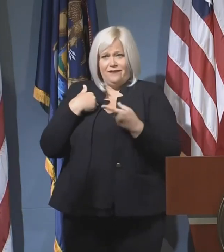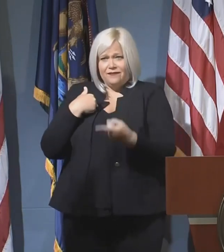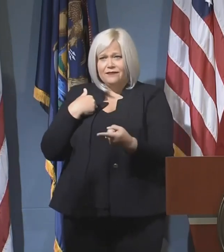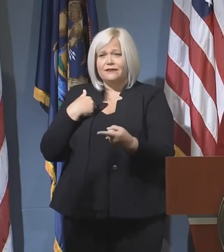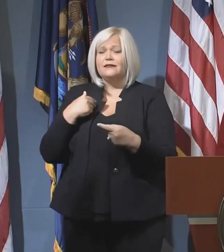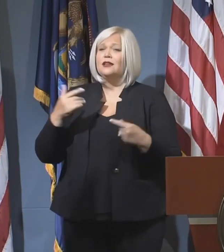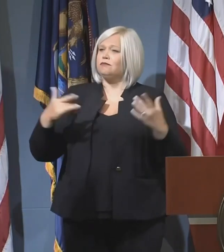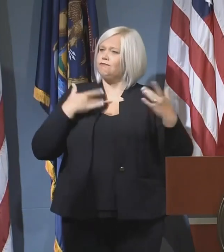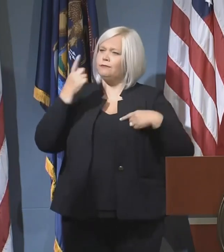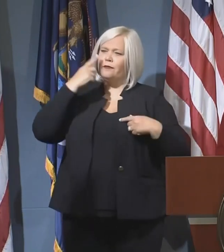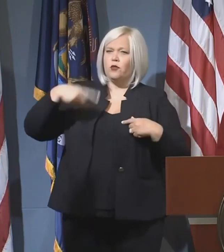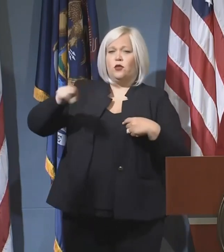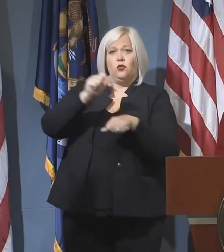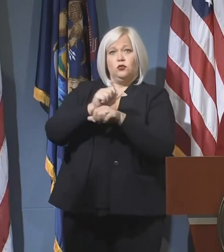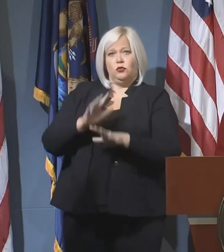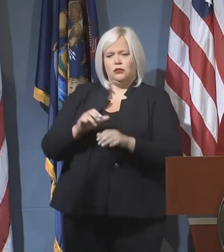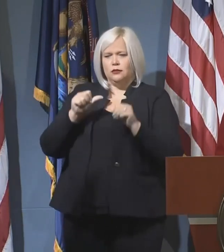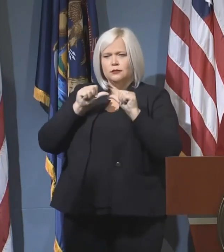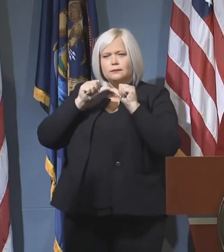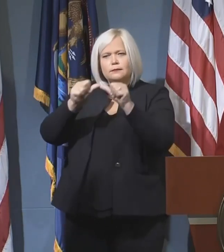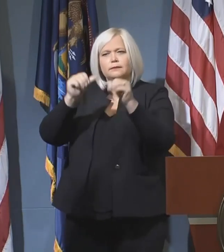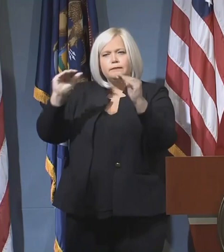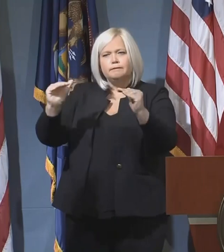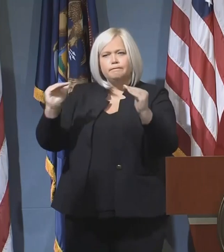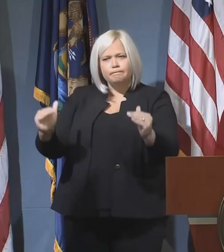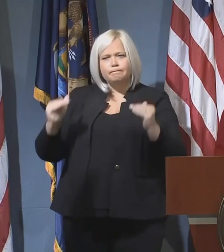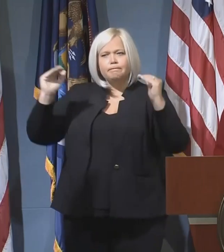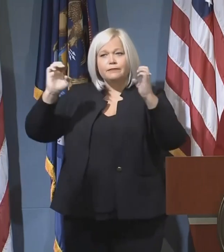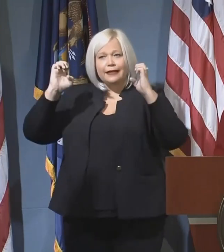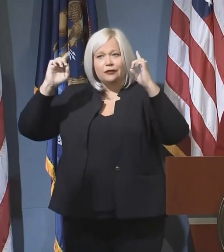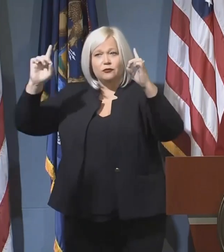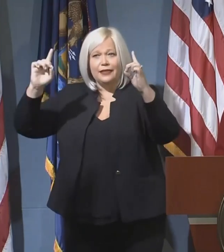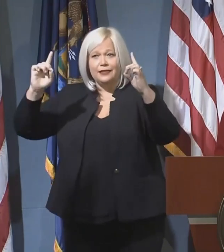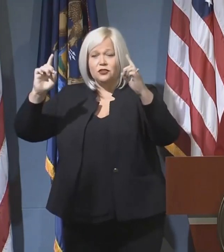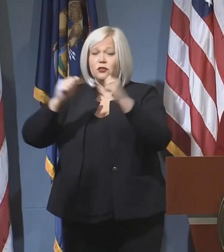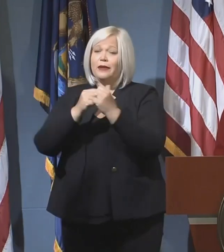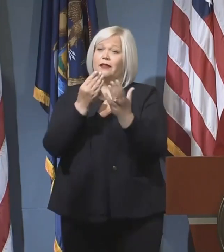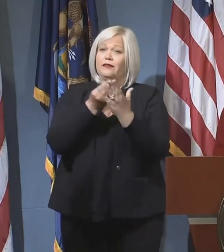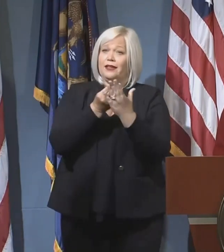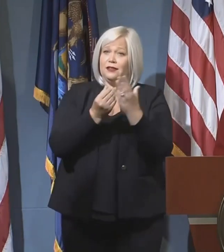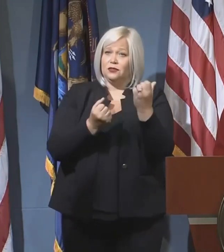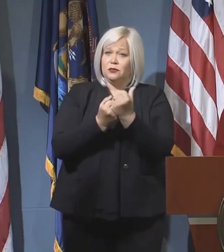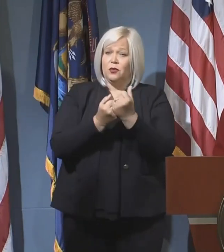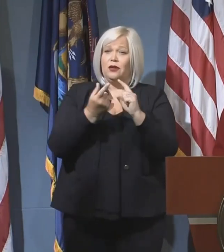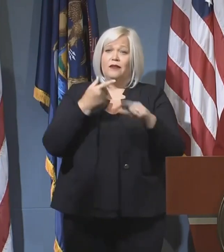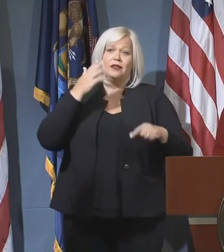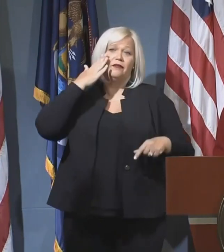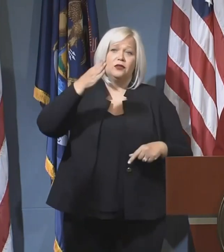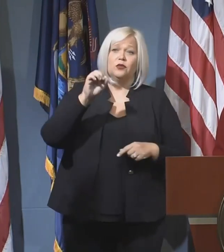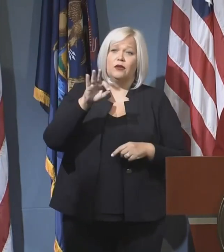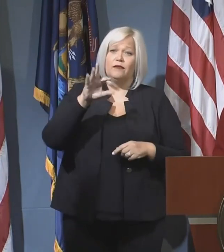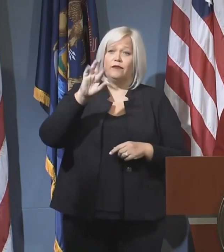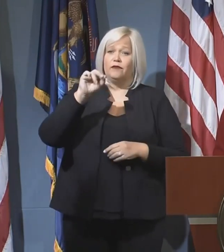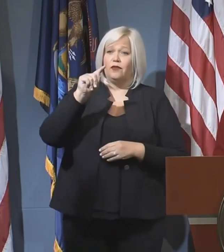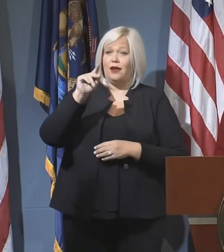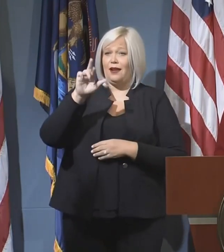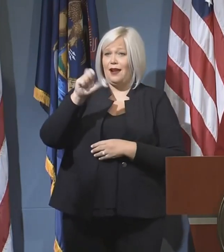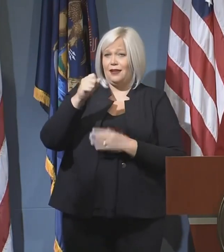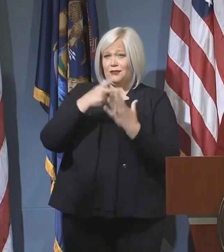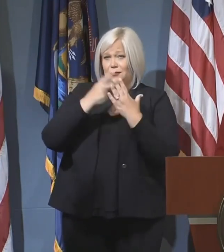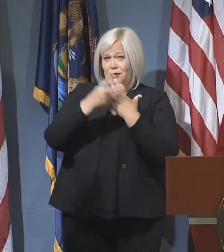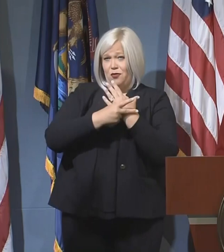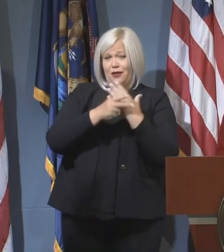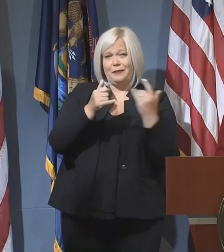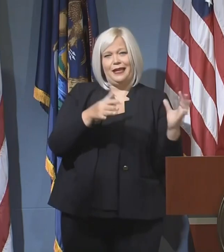opportunity to continue secondary education with the support, financial support, of the Future Frontliners program, which